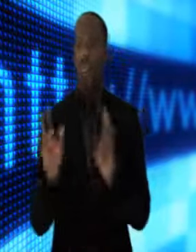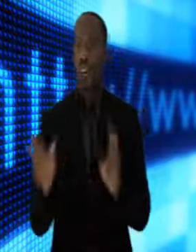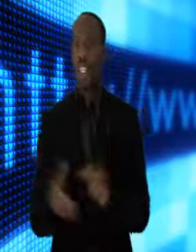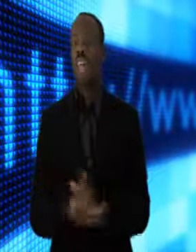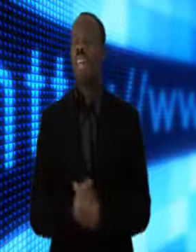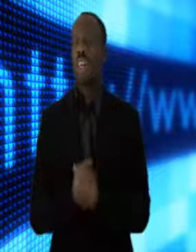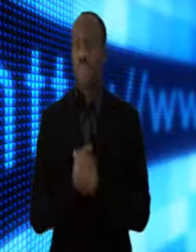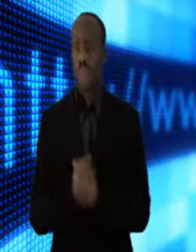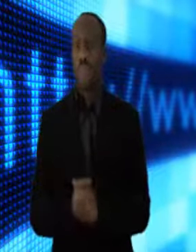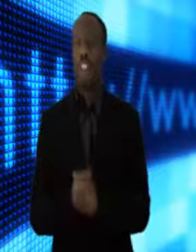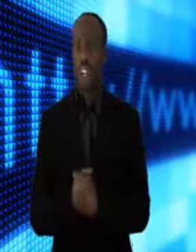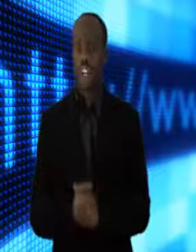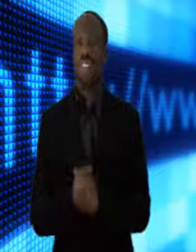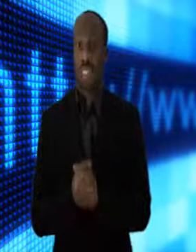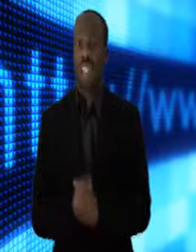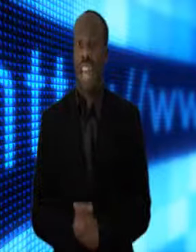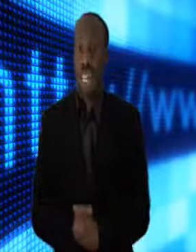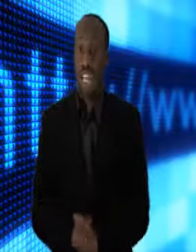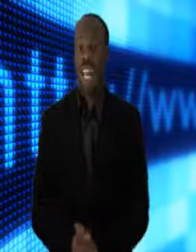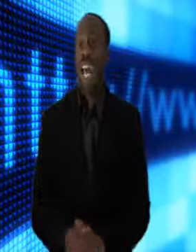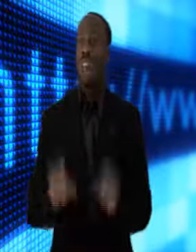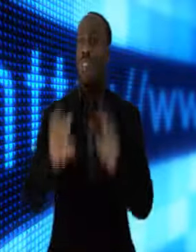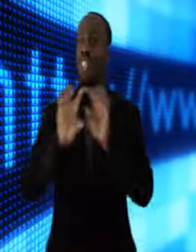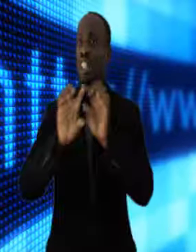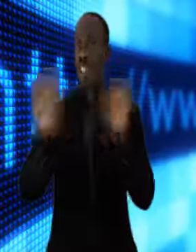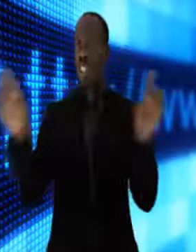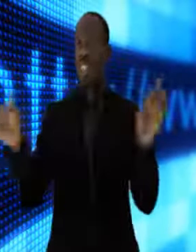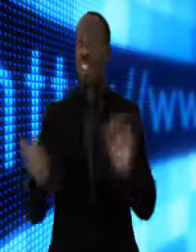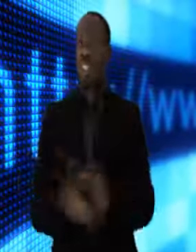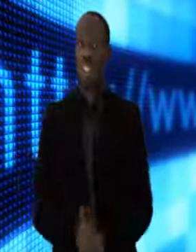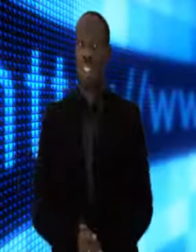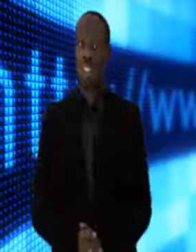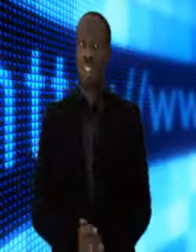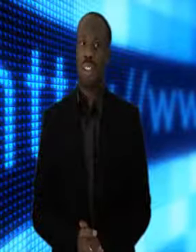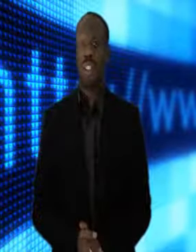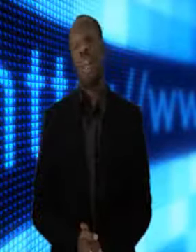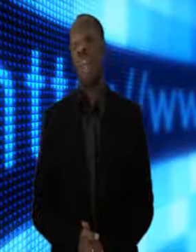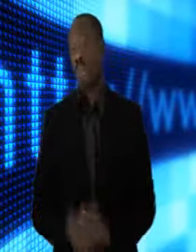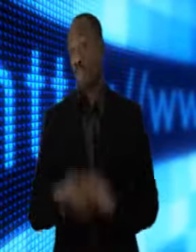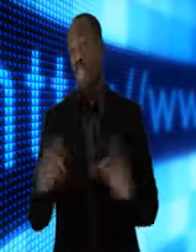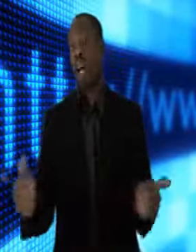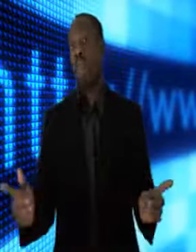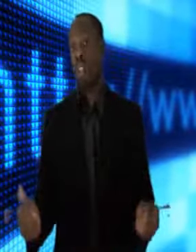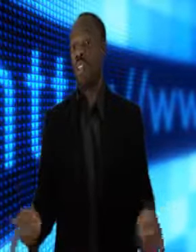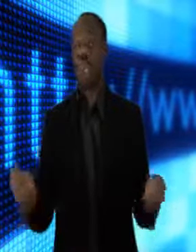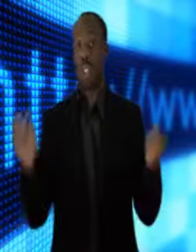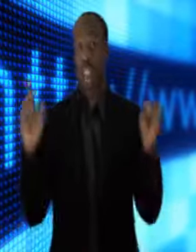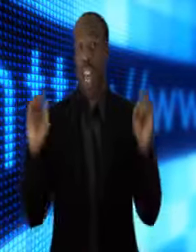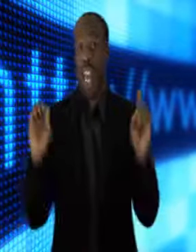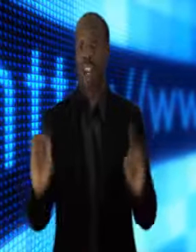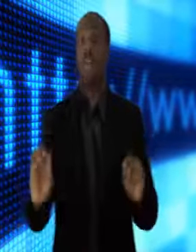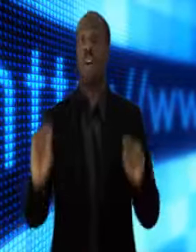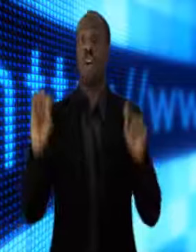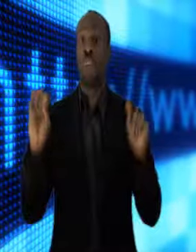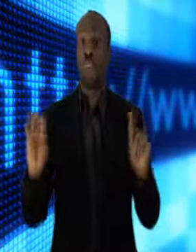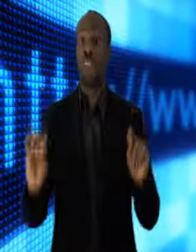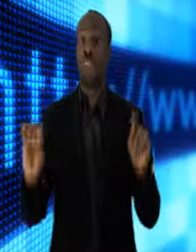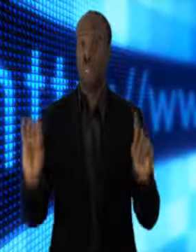words that people would not understand, and then they strung together this sentence. It was pretty obvious that virtually everybody who was in the